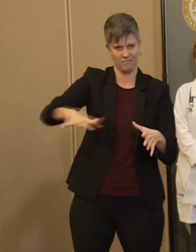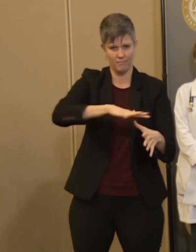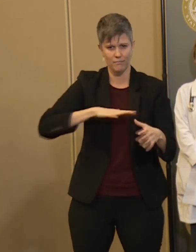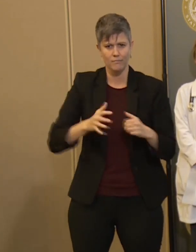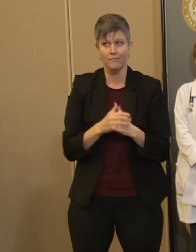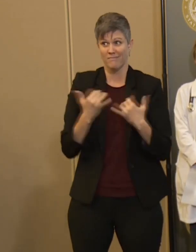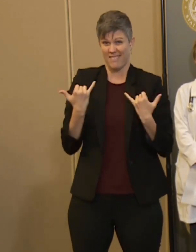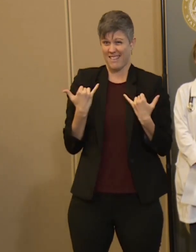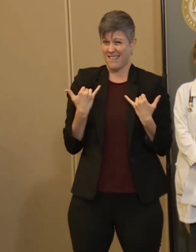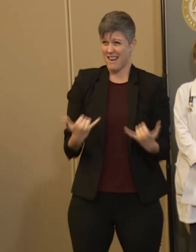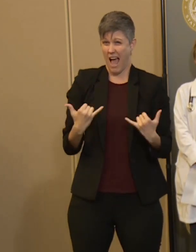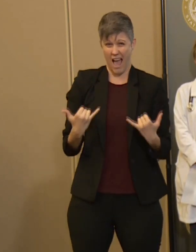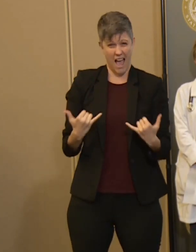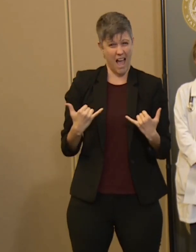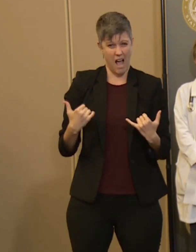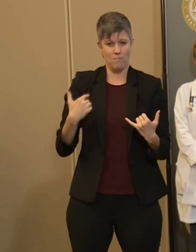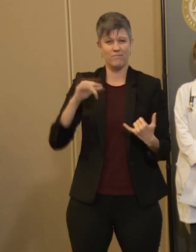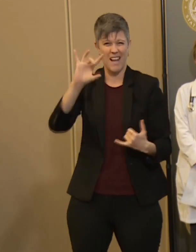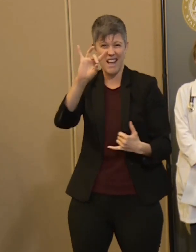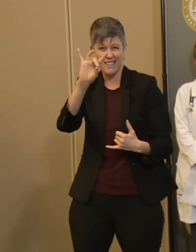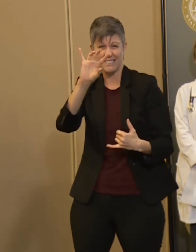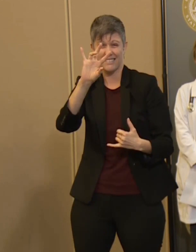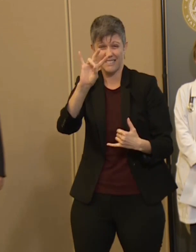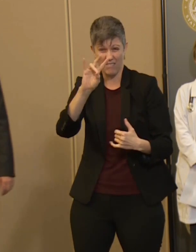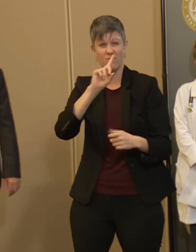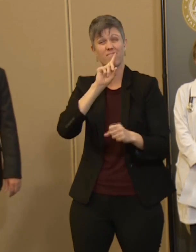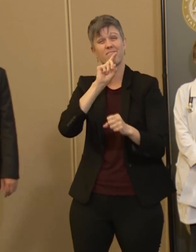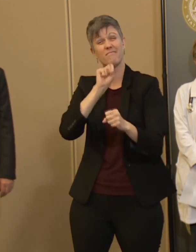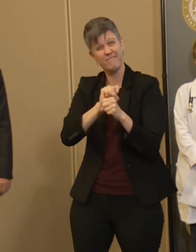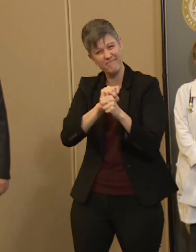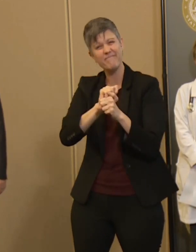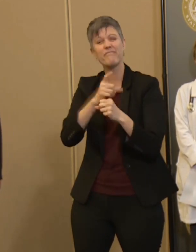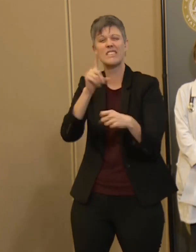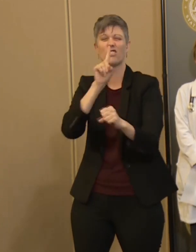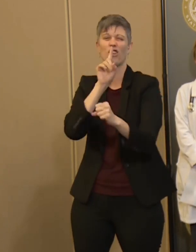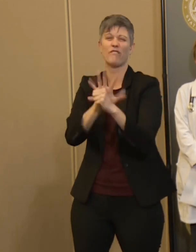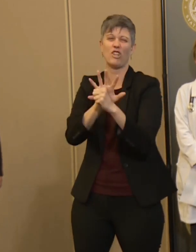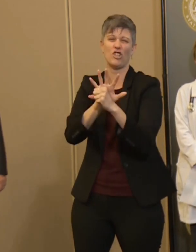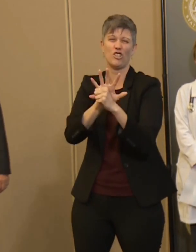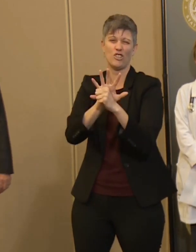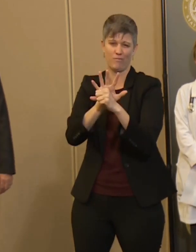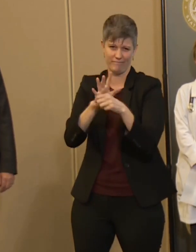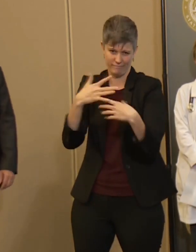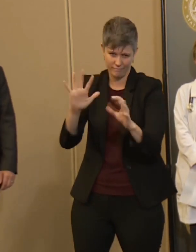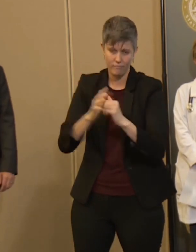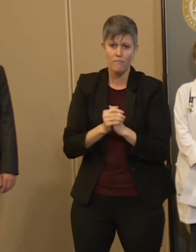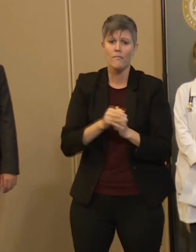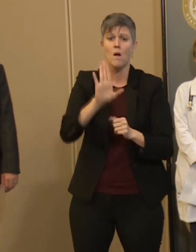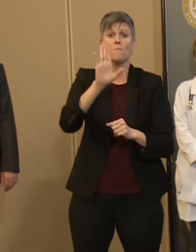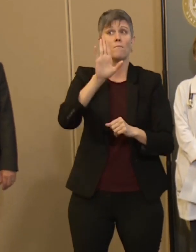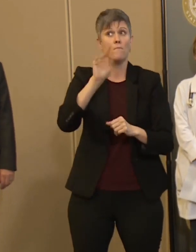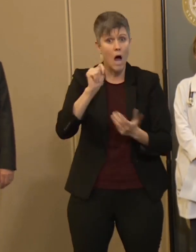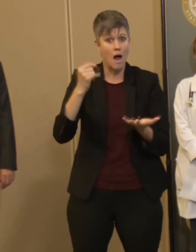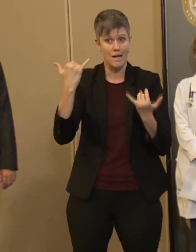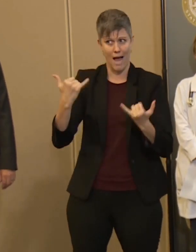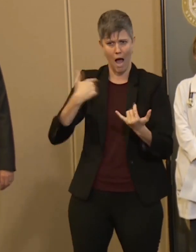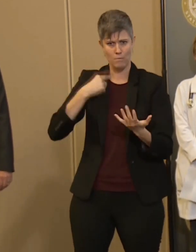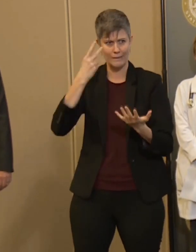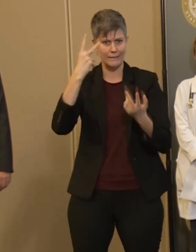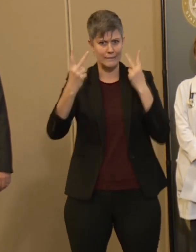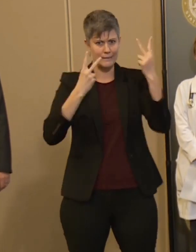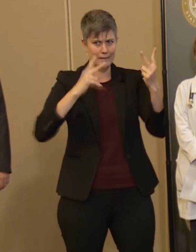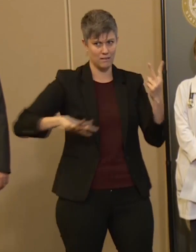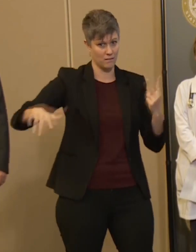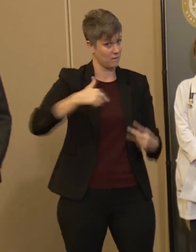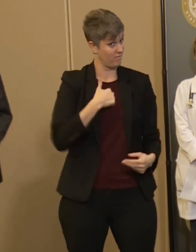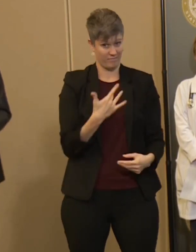jurisdiction has 86 confirmed cases. However, due to modeling that we've seen, we certainly suspect even at this